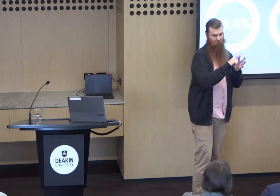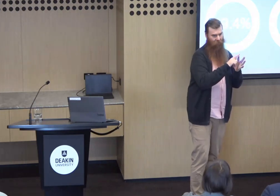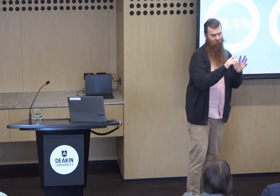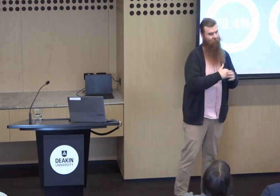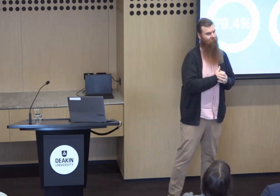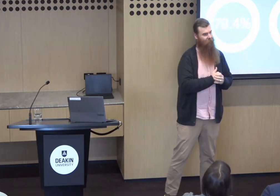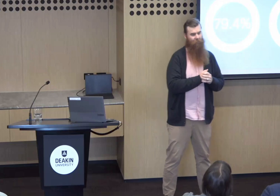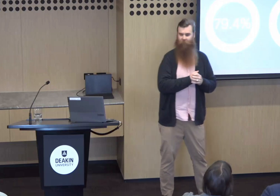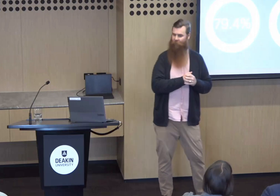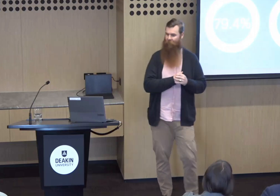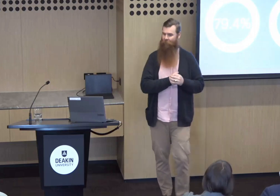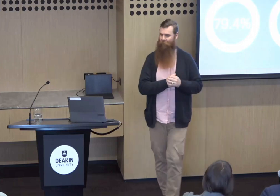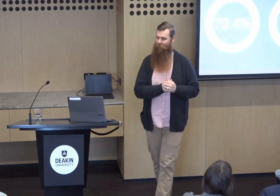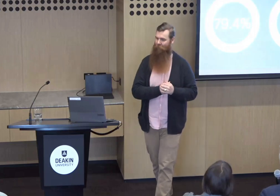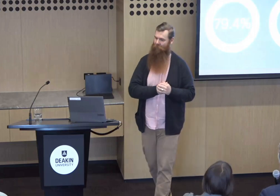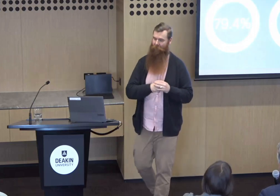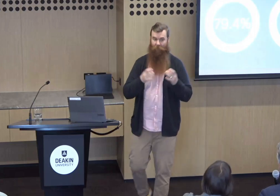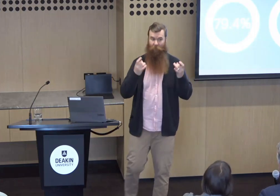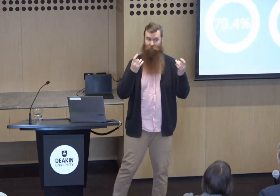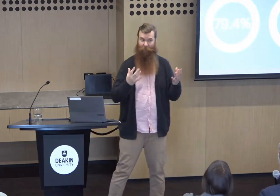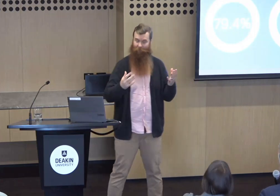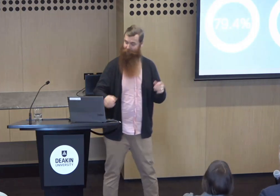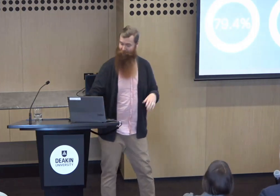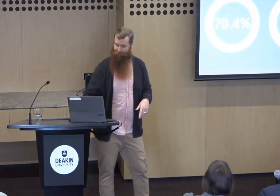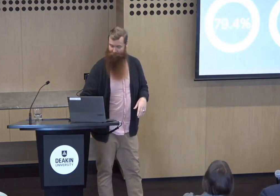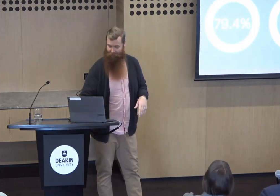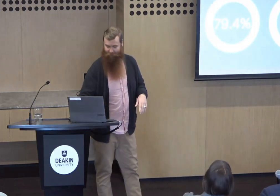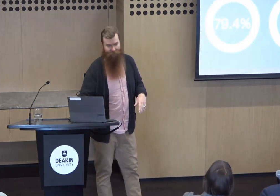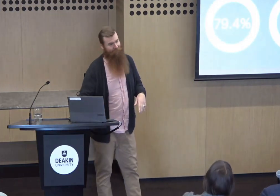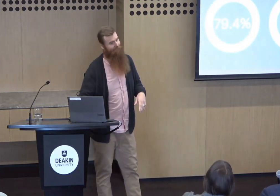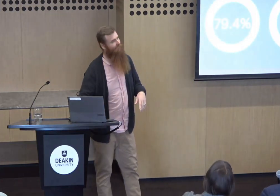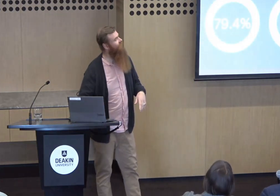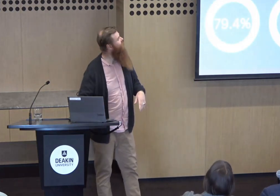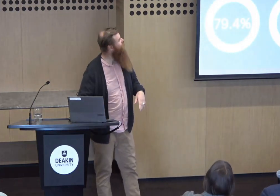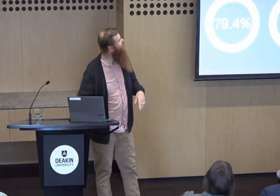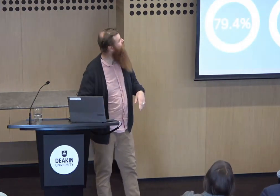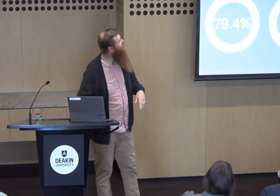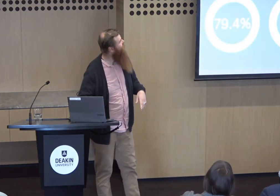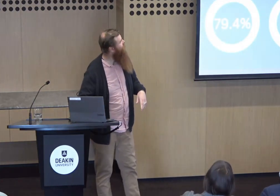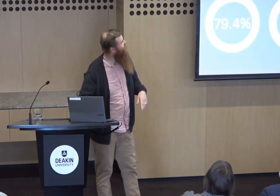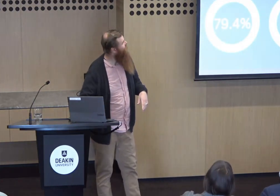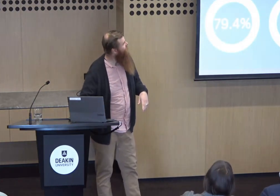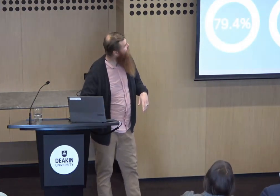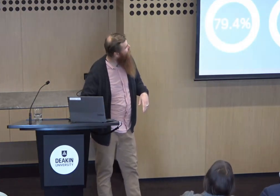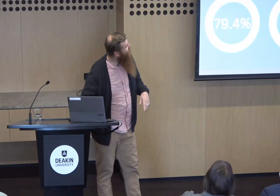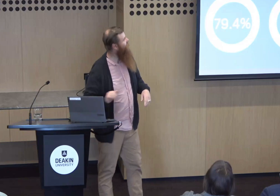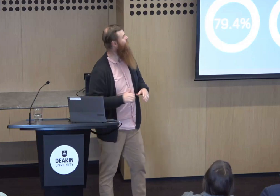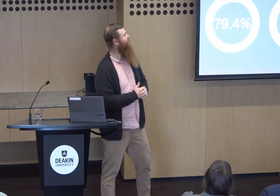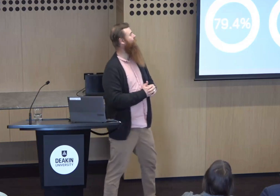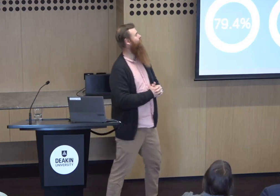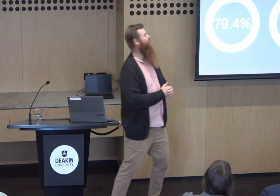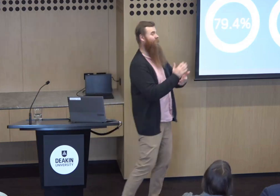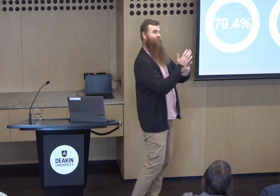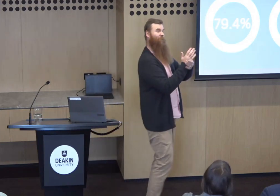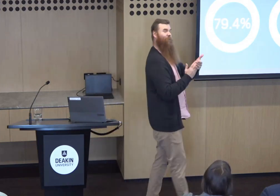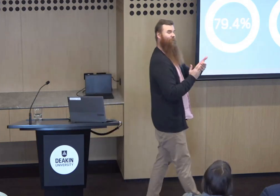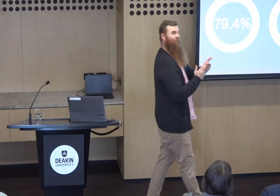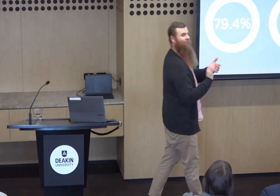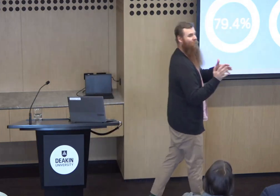asked is the suicide, the question regarding suicide, have they thought about taking their